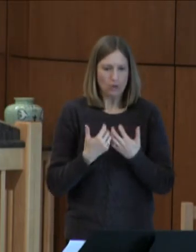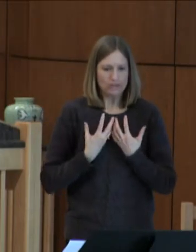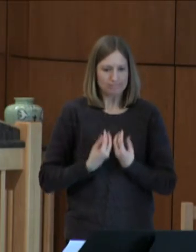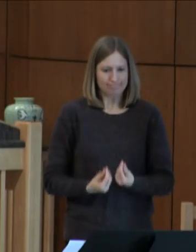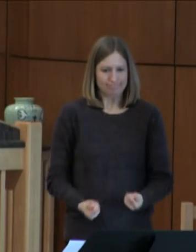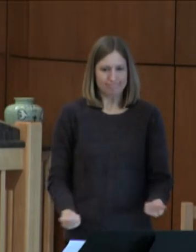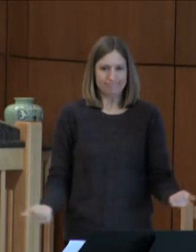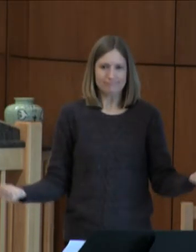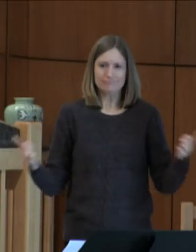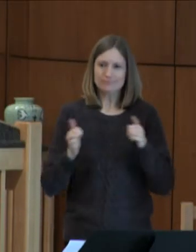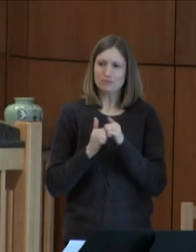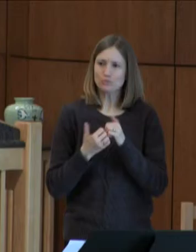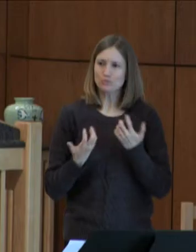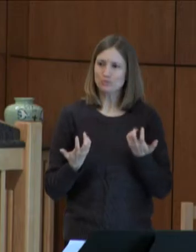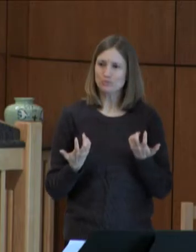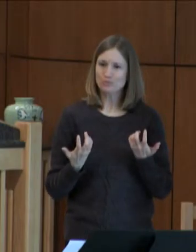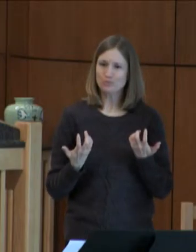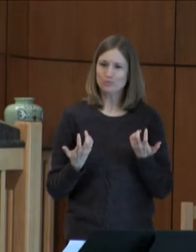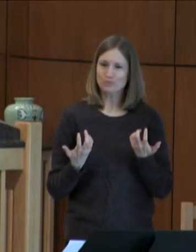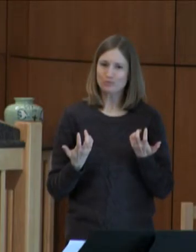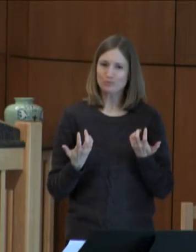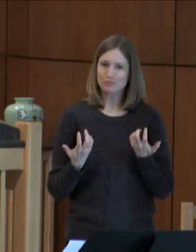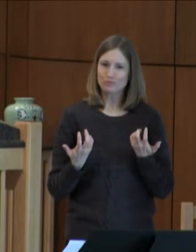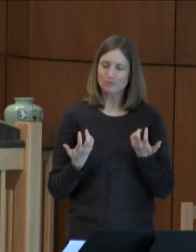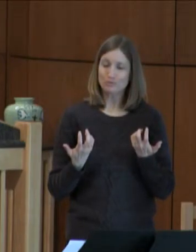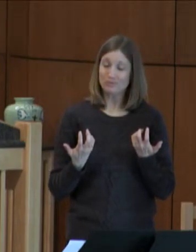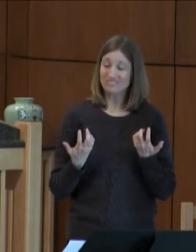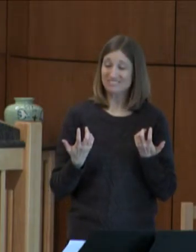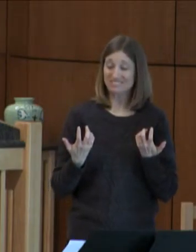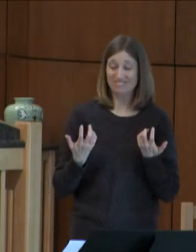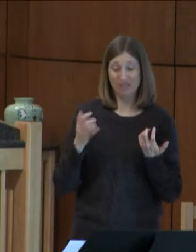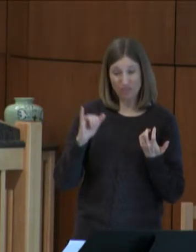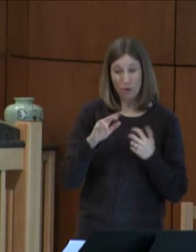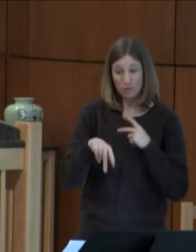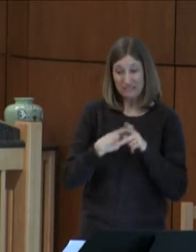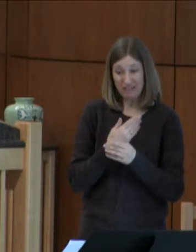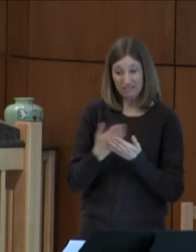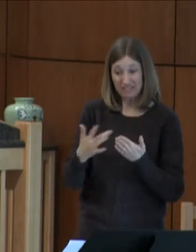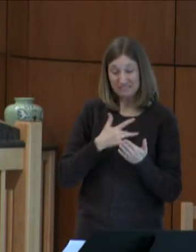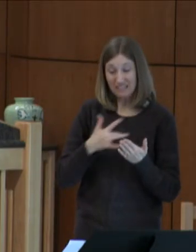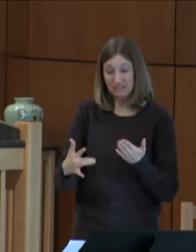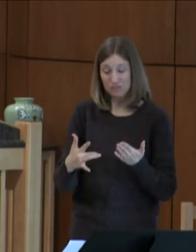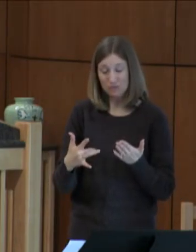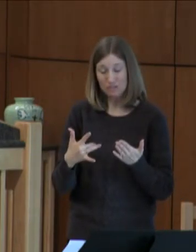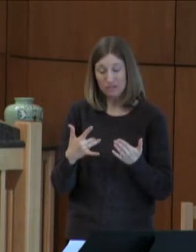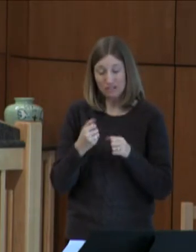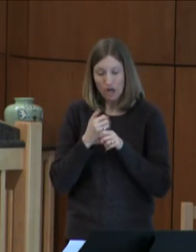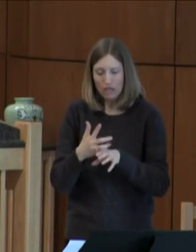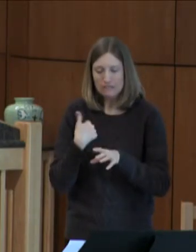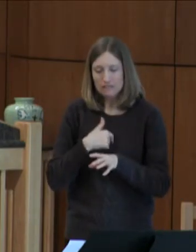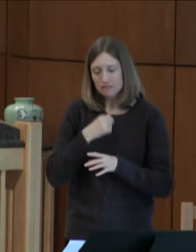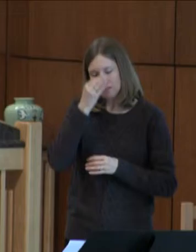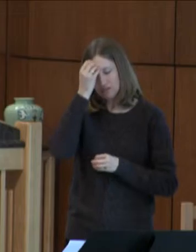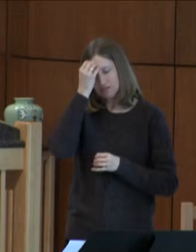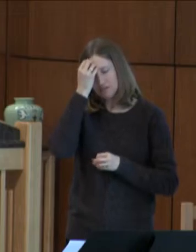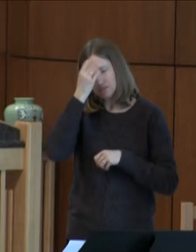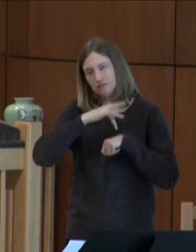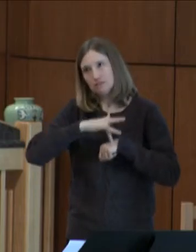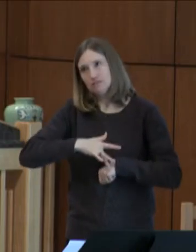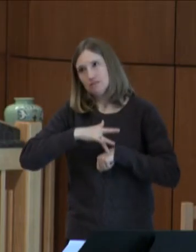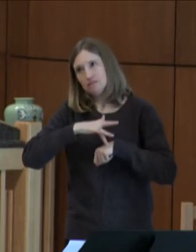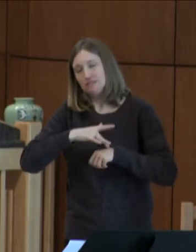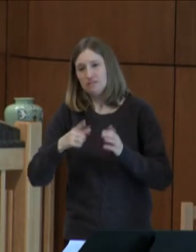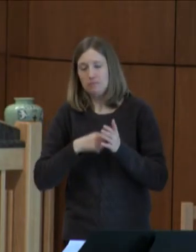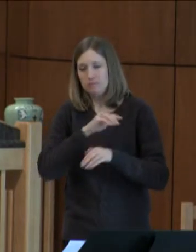us. These are the kind of things that wake us up in the middle of the night, that gnaw at us, that won't go